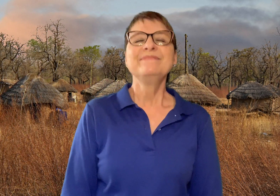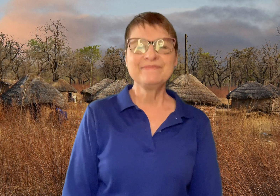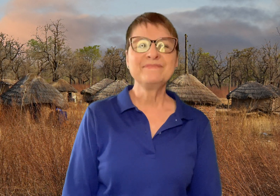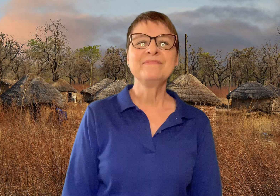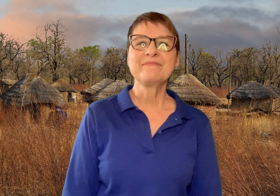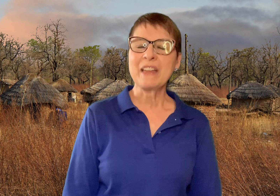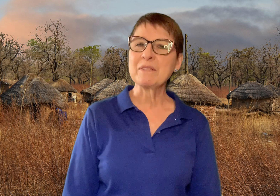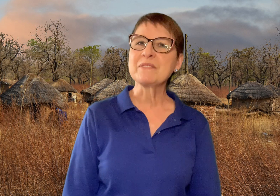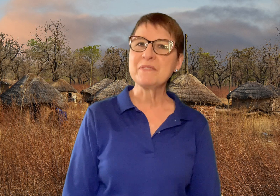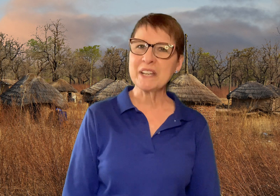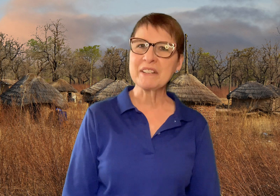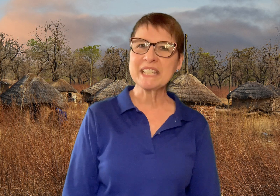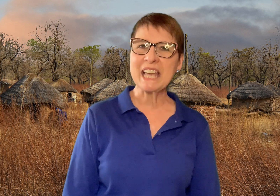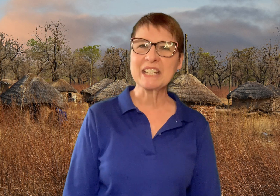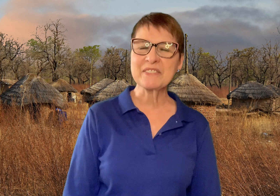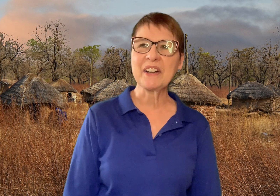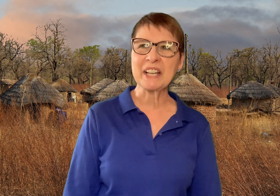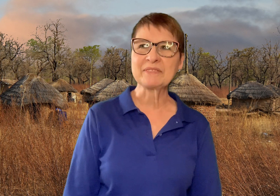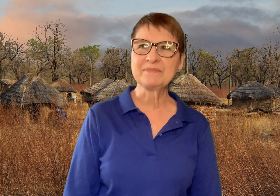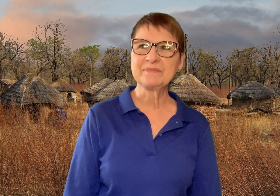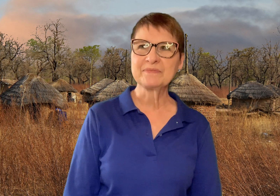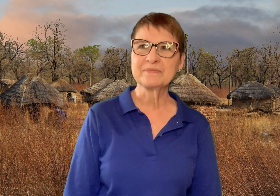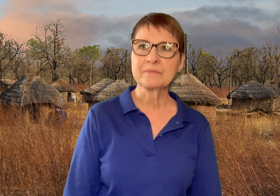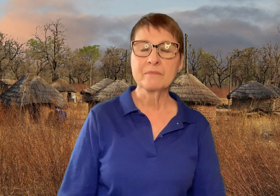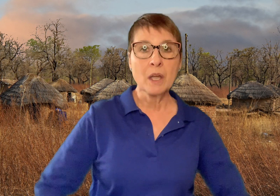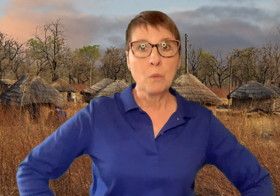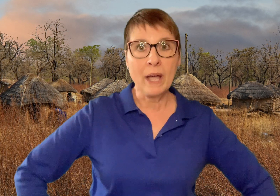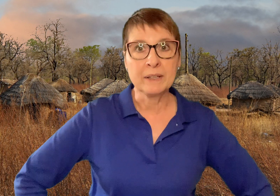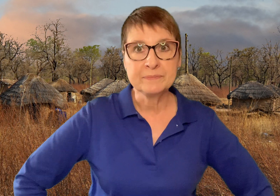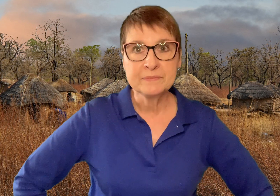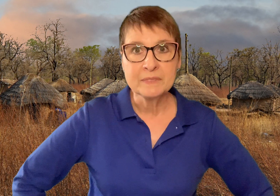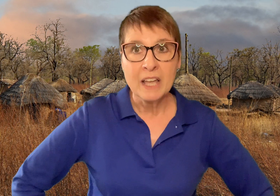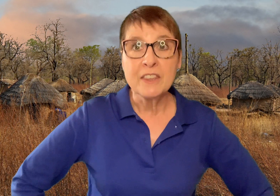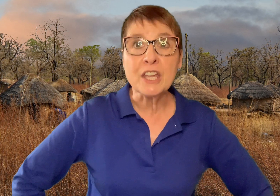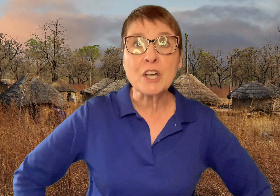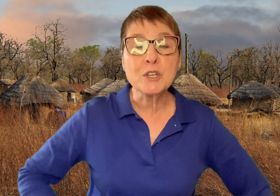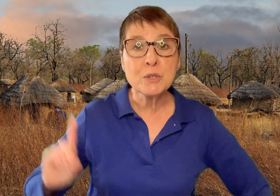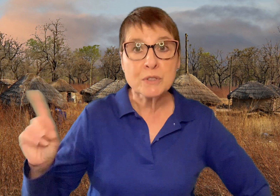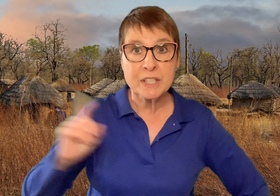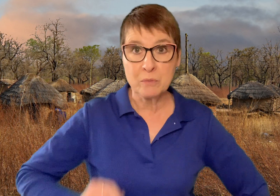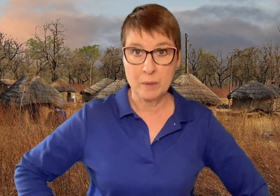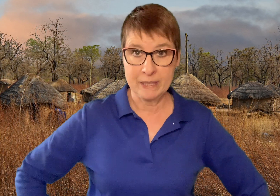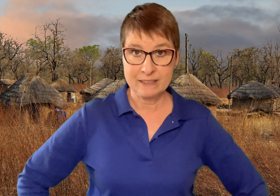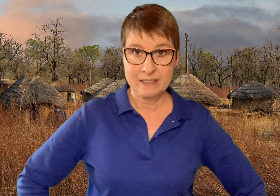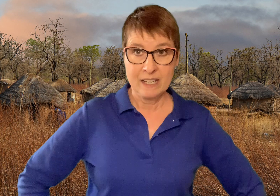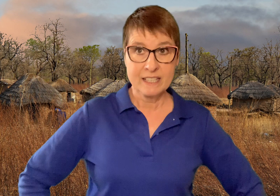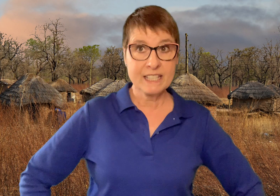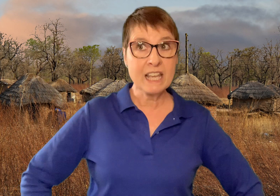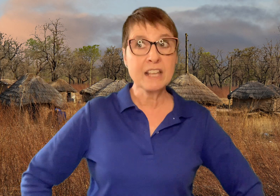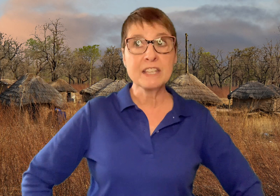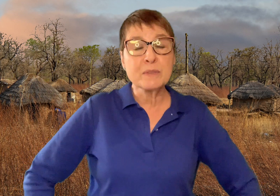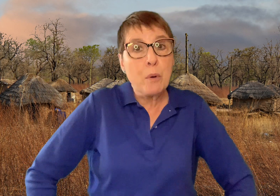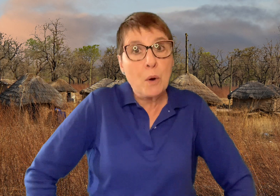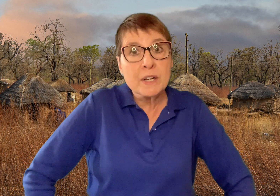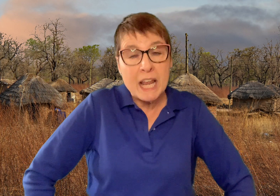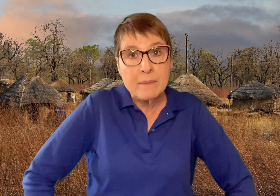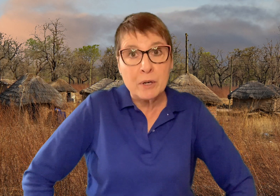That was very satisfying. Well, the goosey woman, seeing this poor neighbor